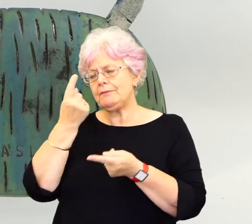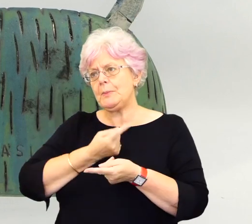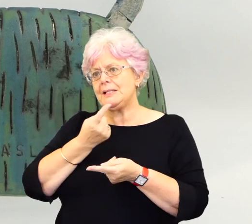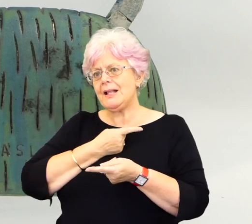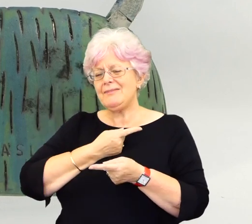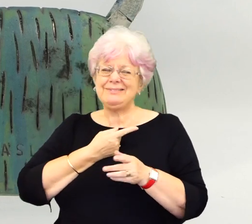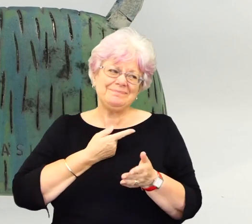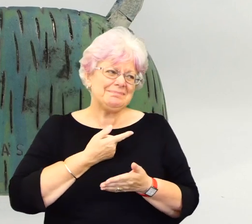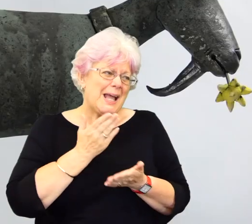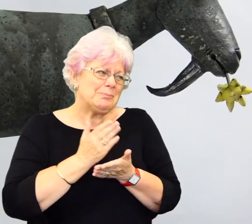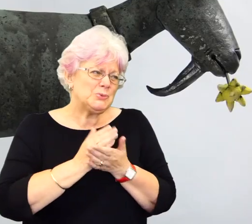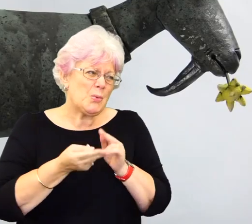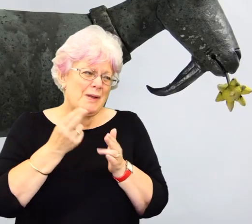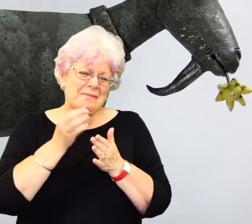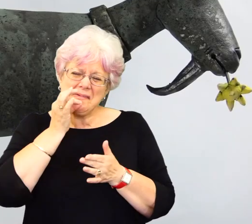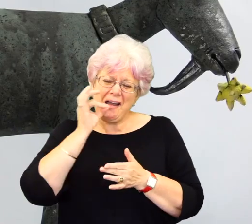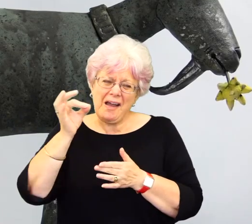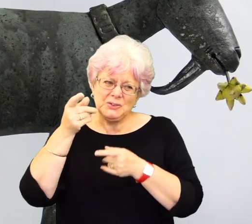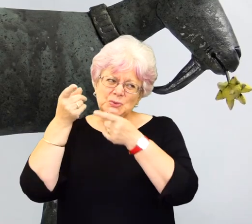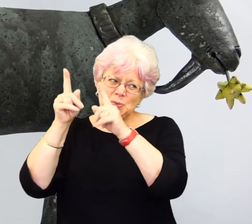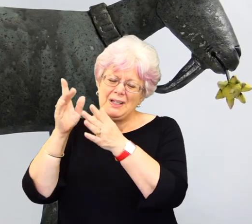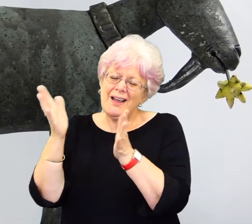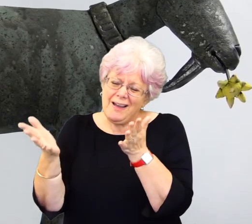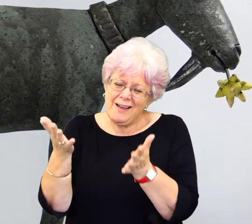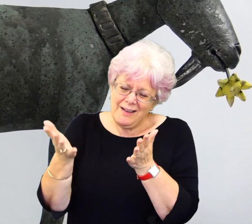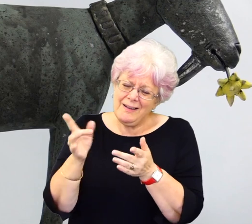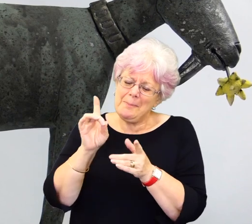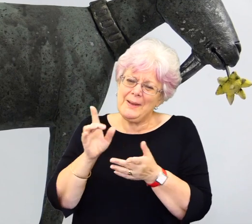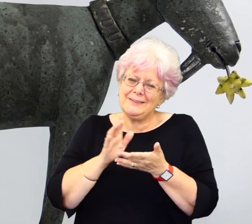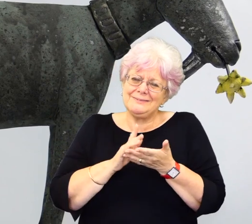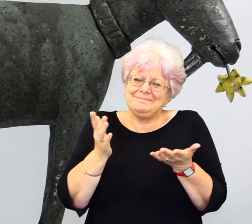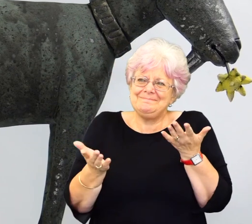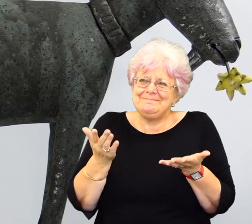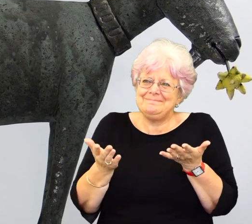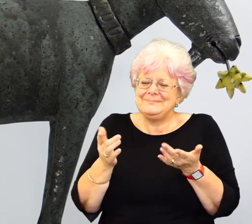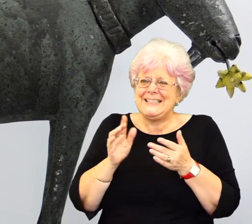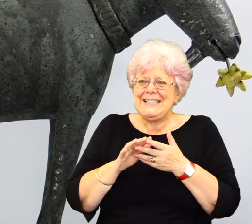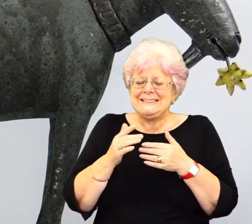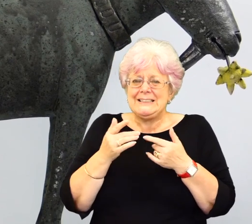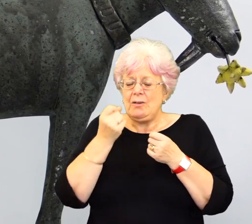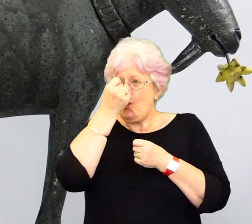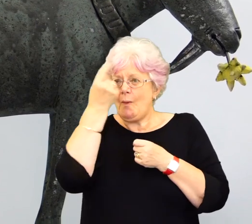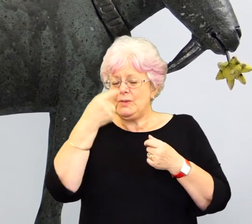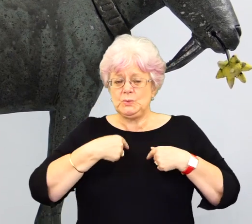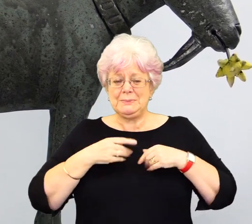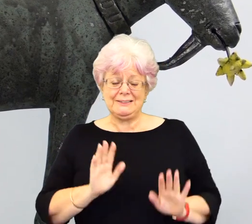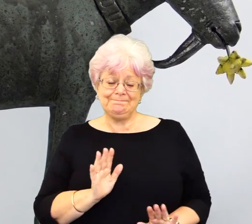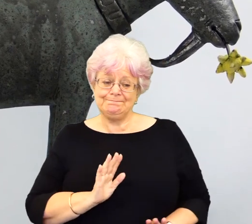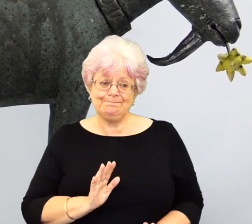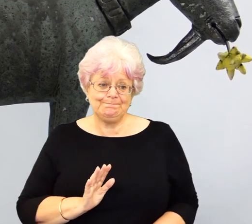work out for myself. I'm sure if I asked the tutors, maybe they would have come up with the solution, but, but, um, but it wasn't, it wasn't obvious to me, and